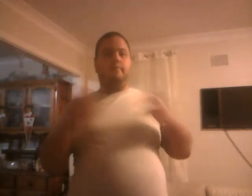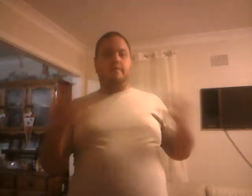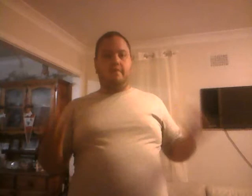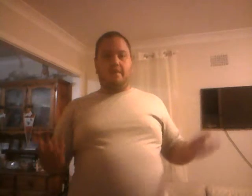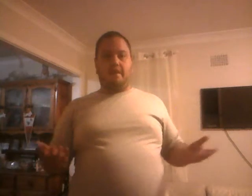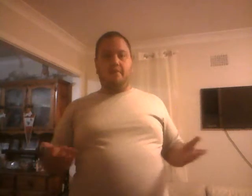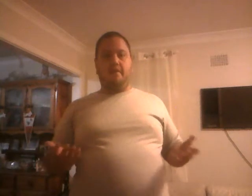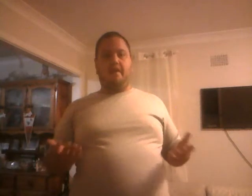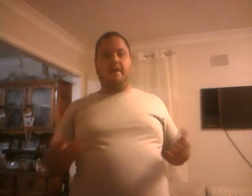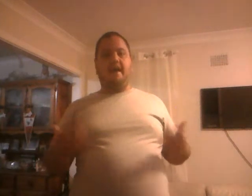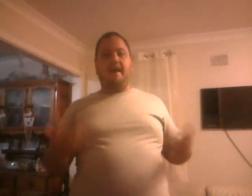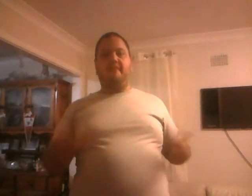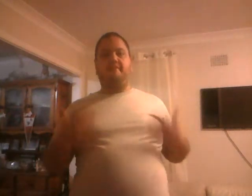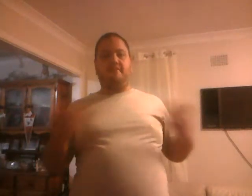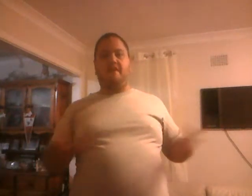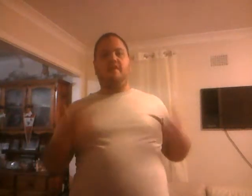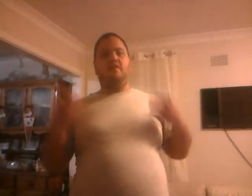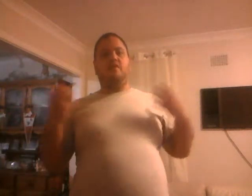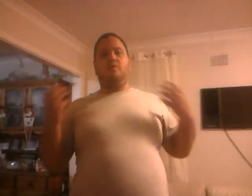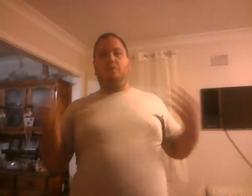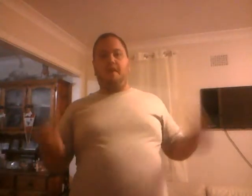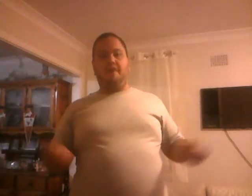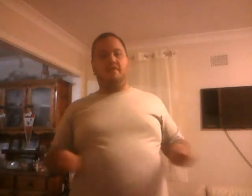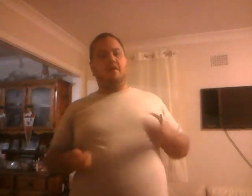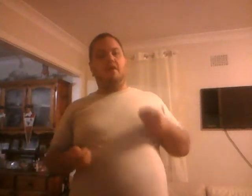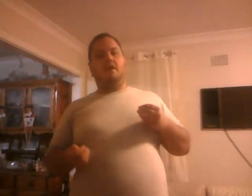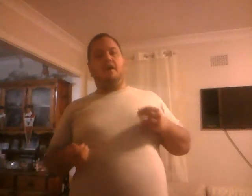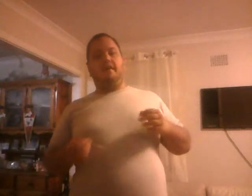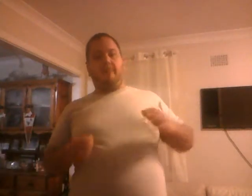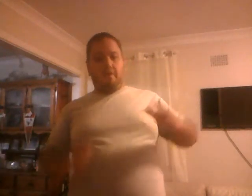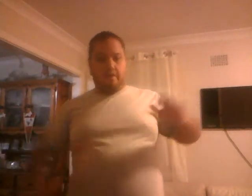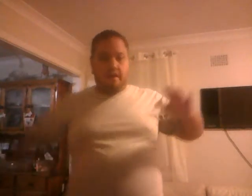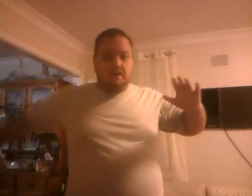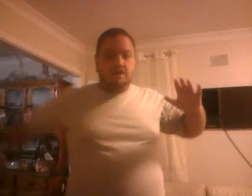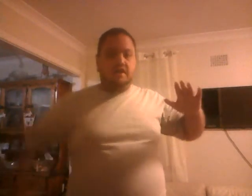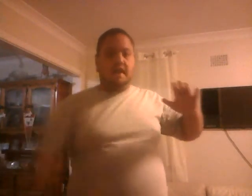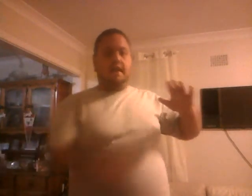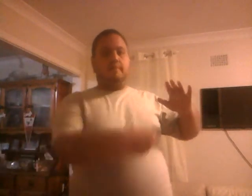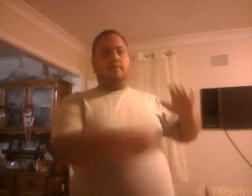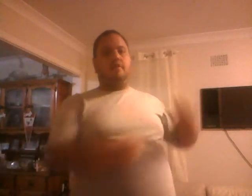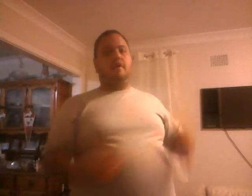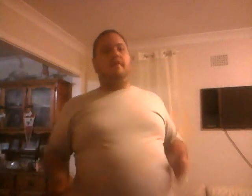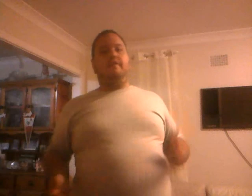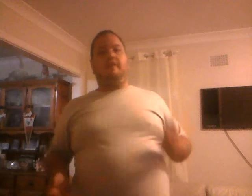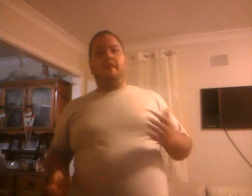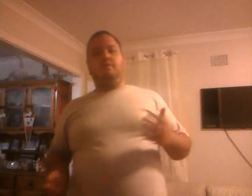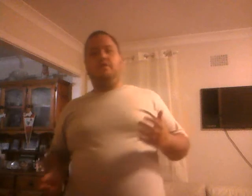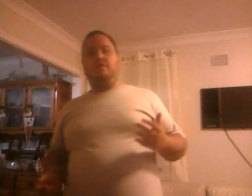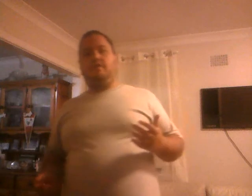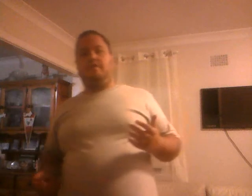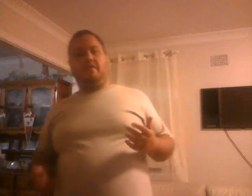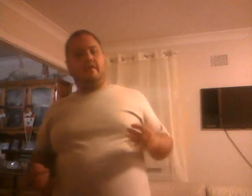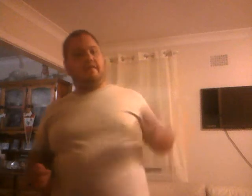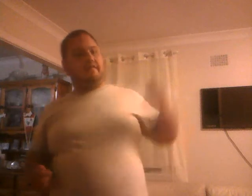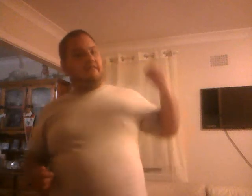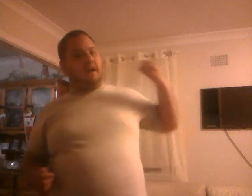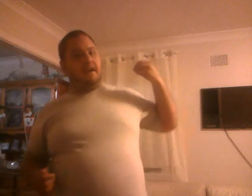gay, freak, whatever. And they would shank him for it. They would, the far